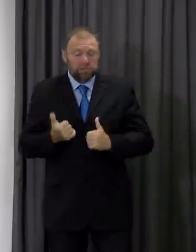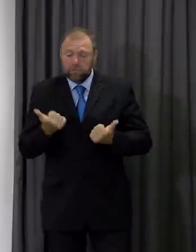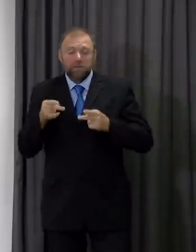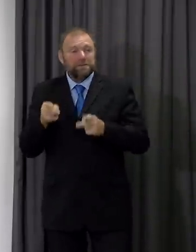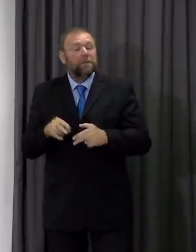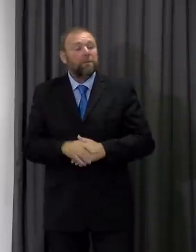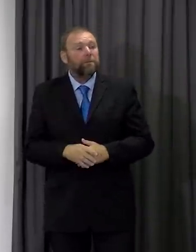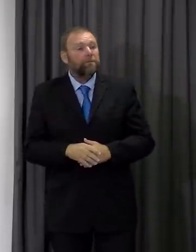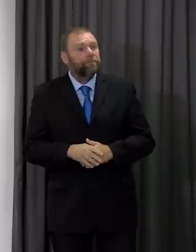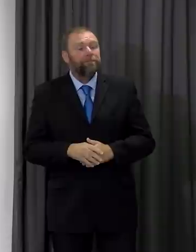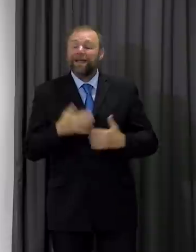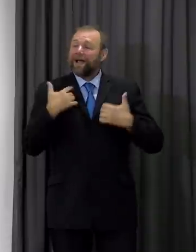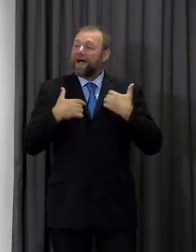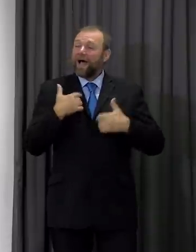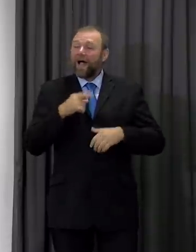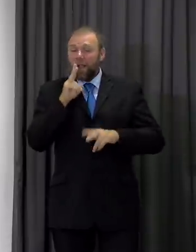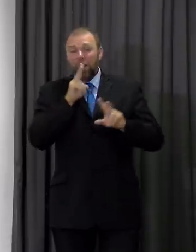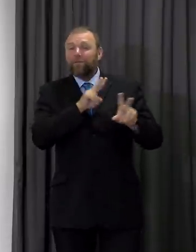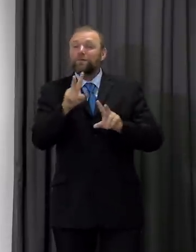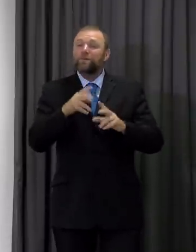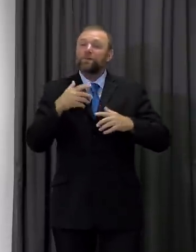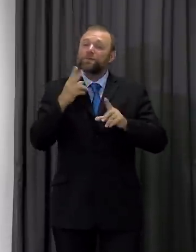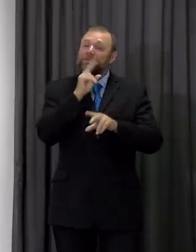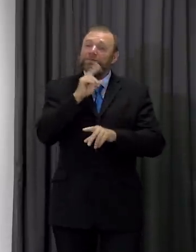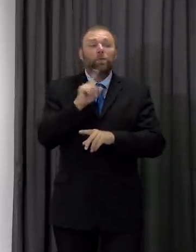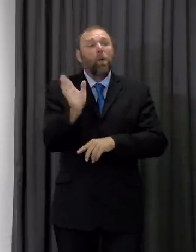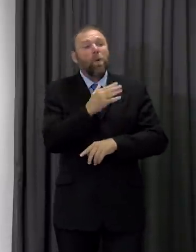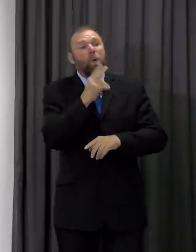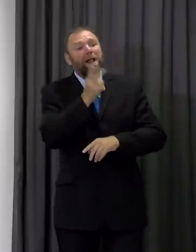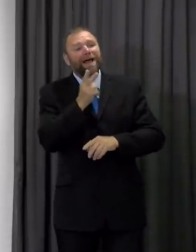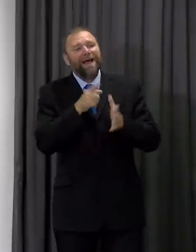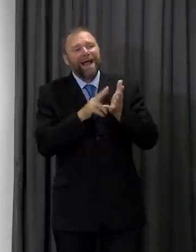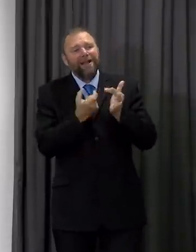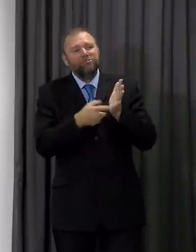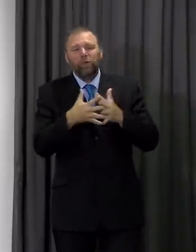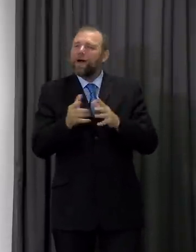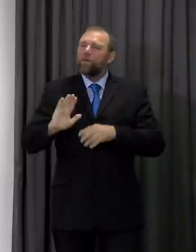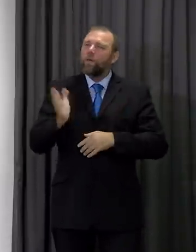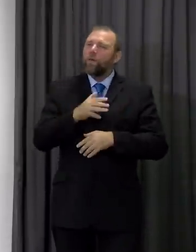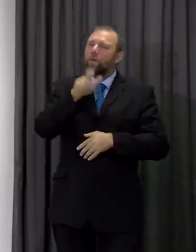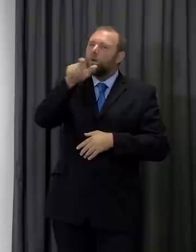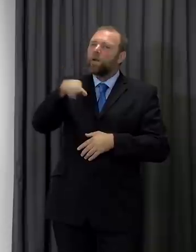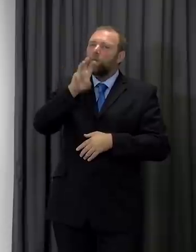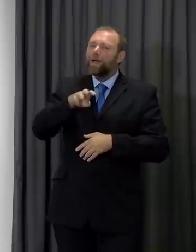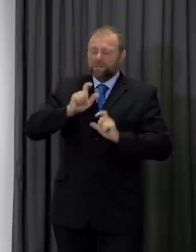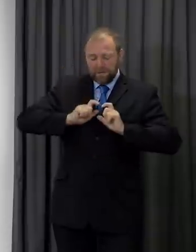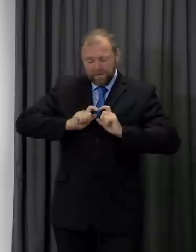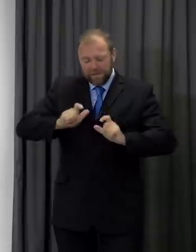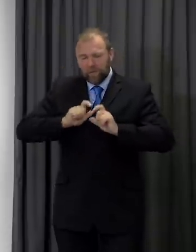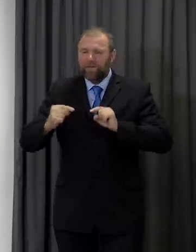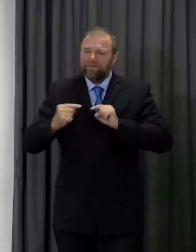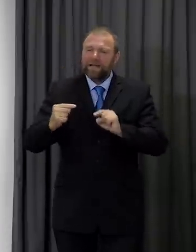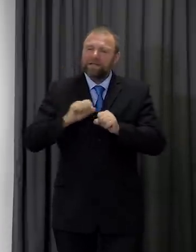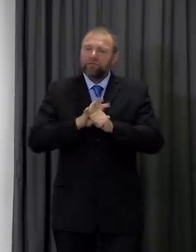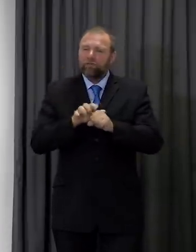I look forward to speaking to you again Andrew but also to people across Wales as we continue with our unfinished fight in the